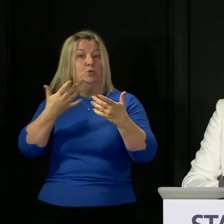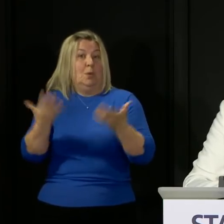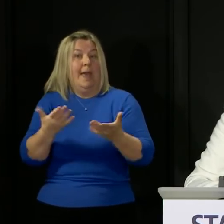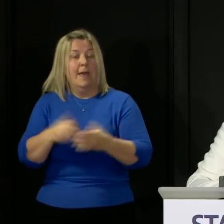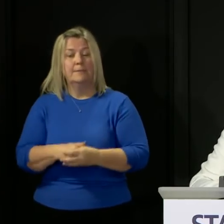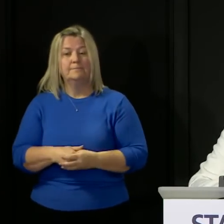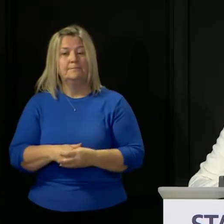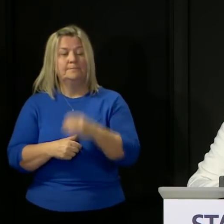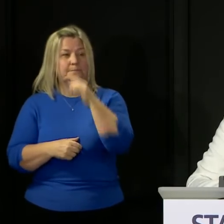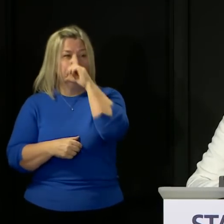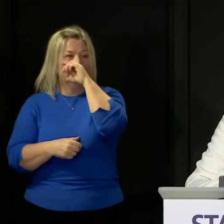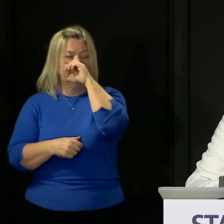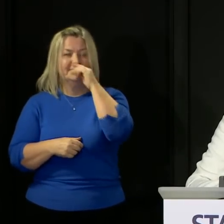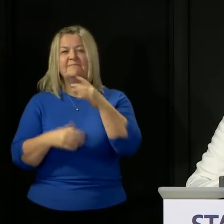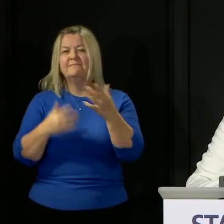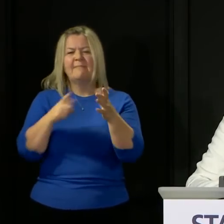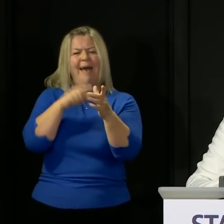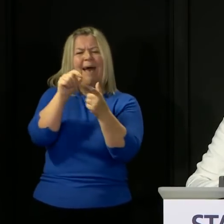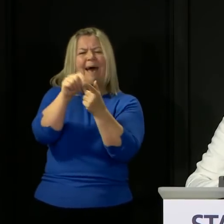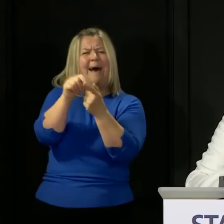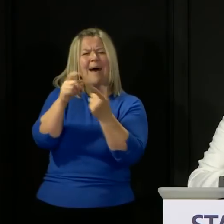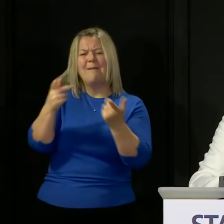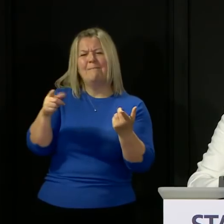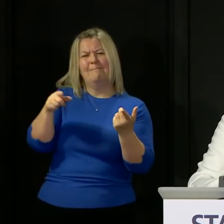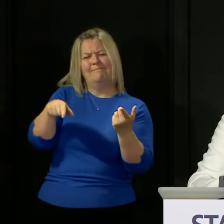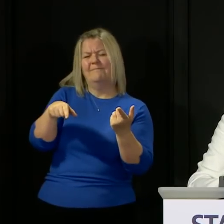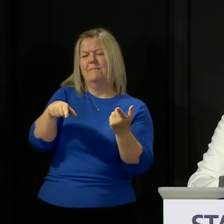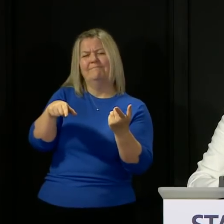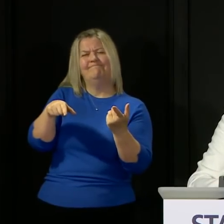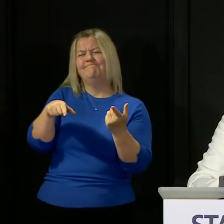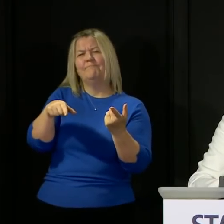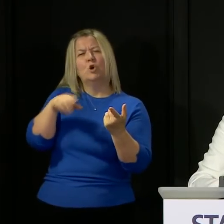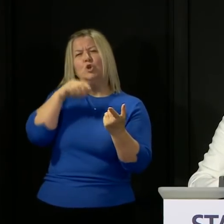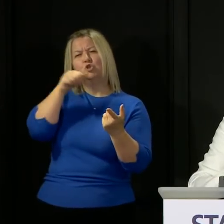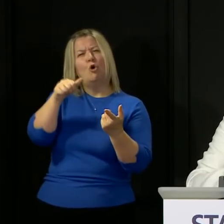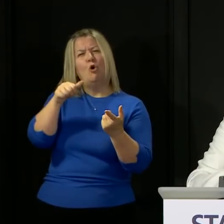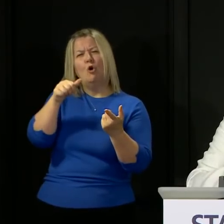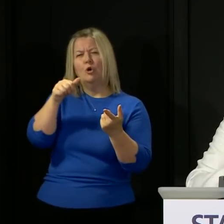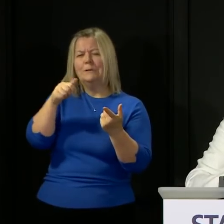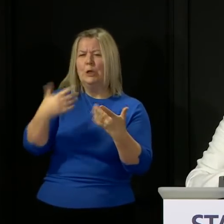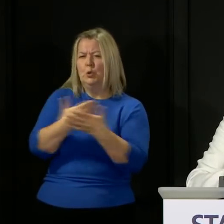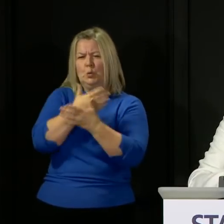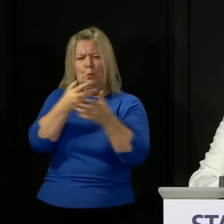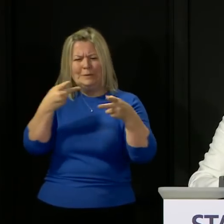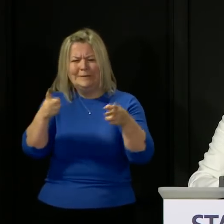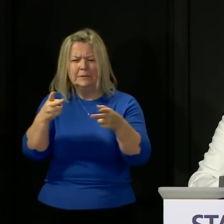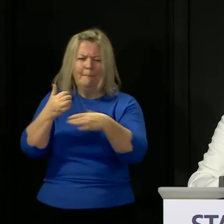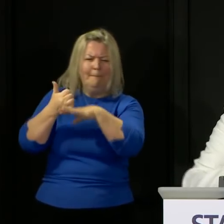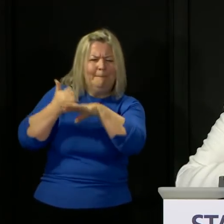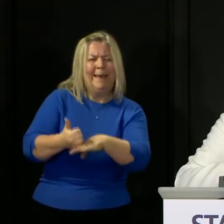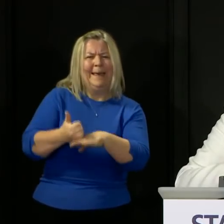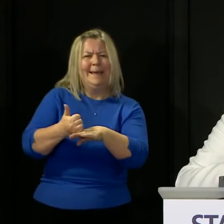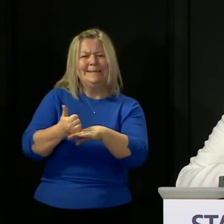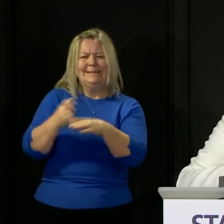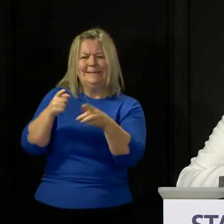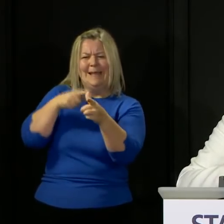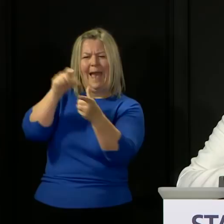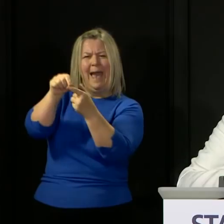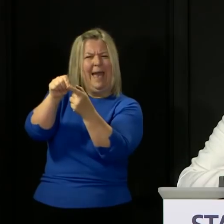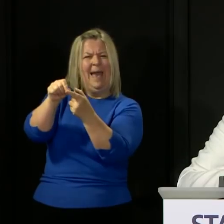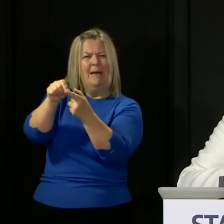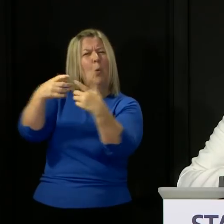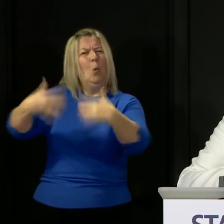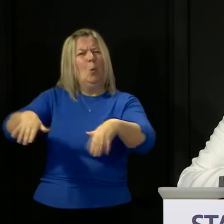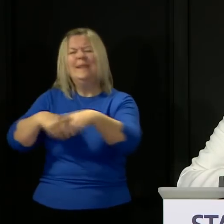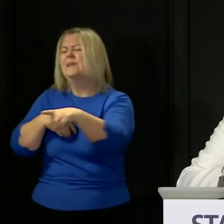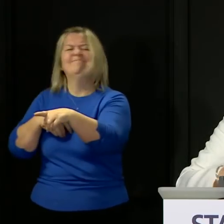point on the app, we're not building a system that is dependent on the app. And we have very deliberately taken the